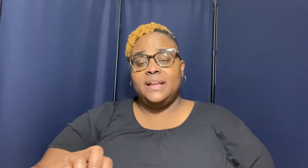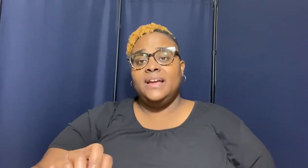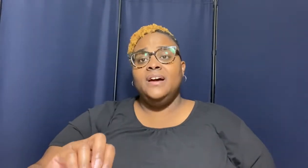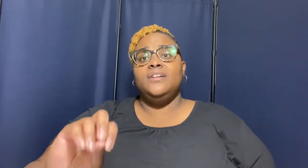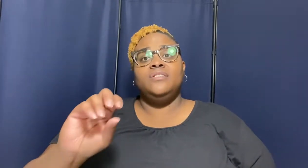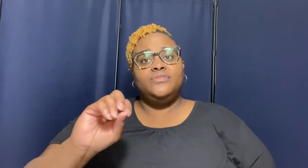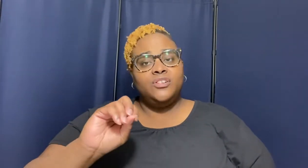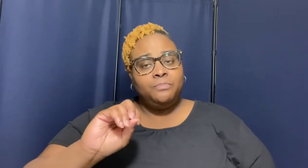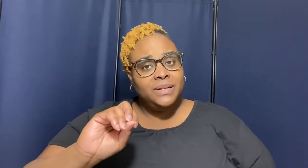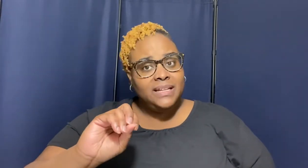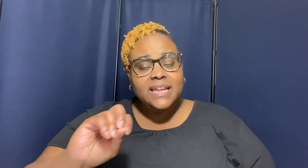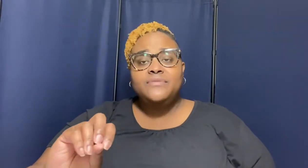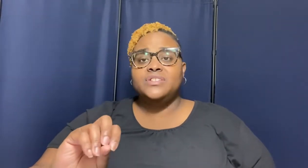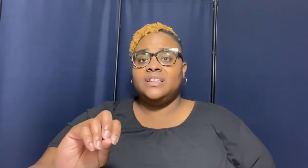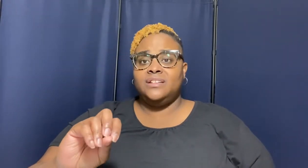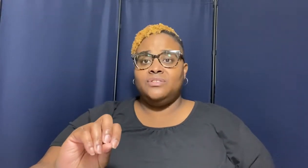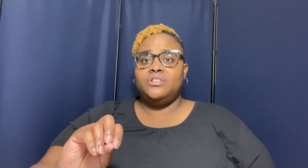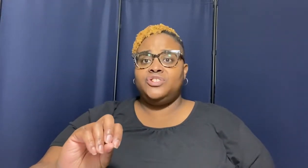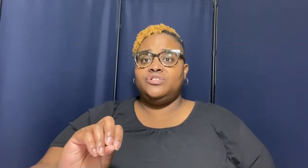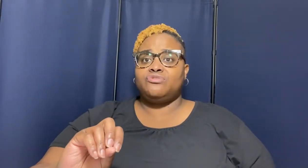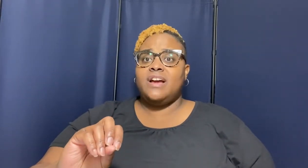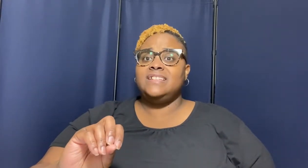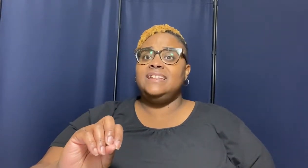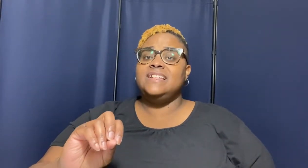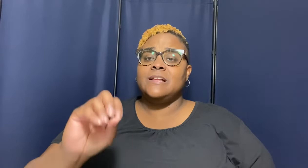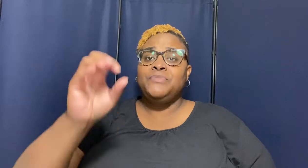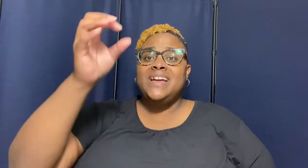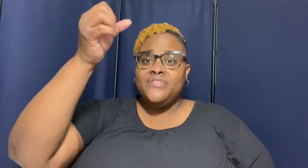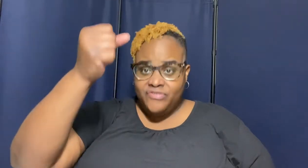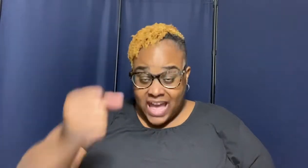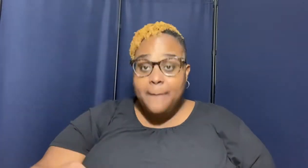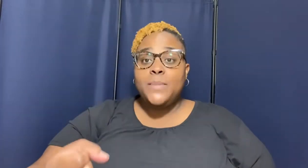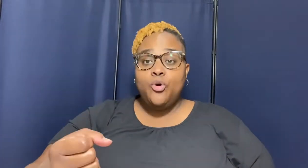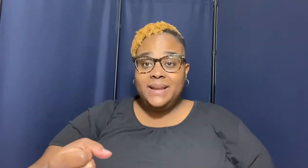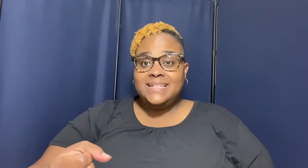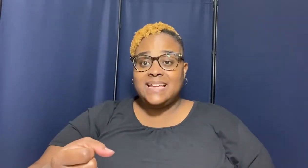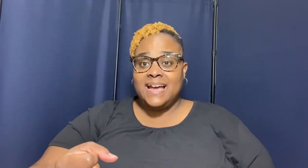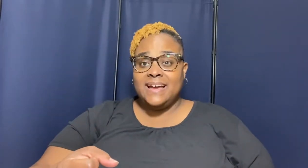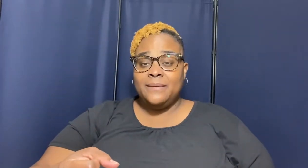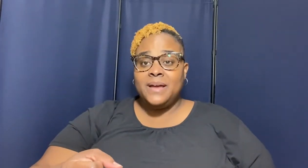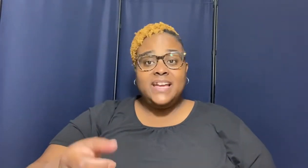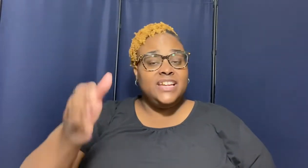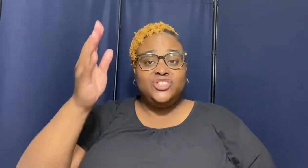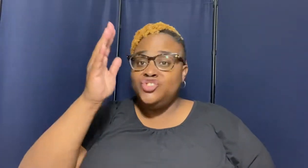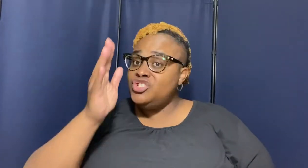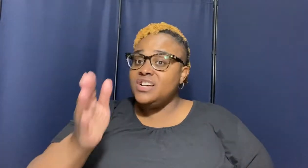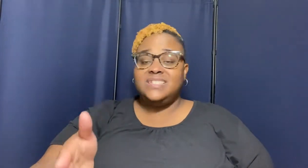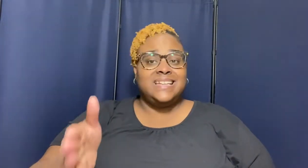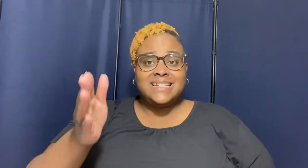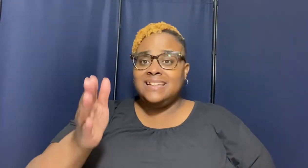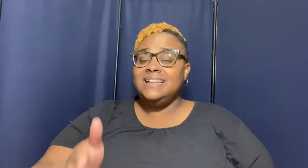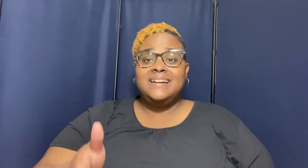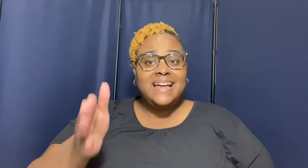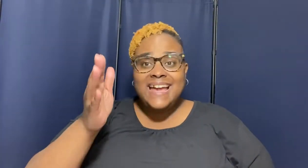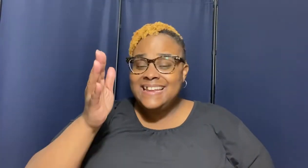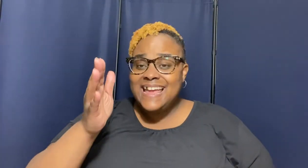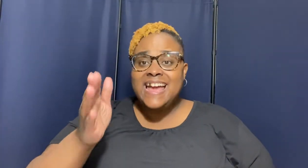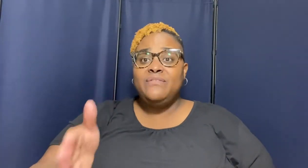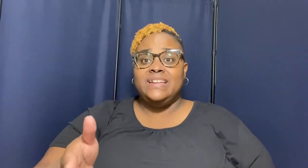of believers in the lord jesus christ and listen that moment in time is just as clear and evident